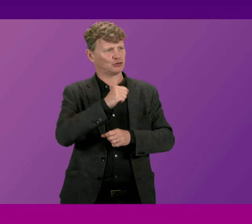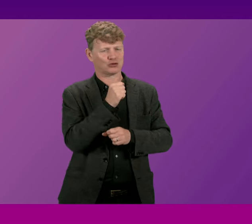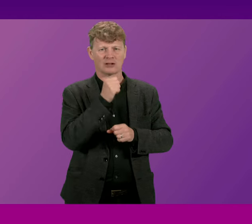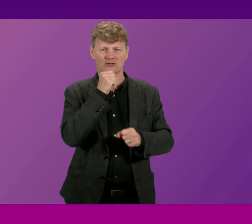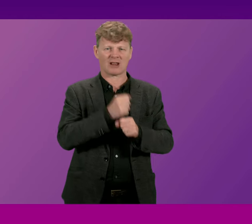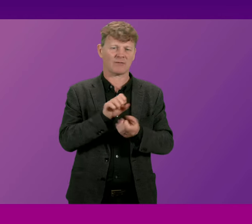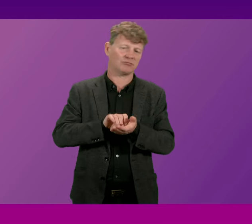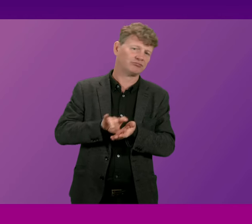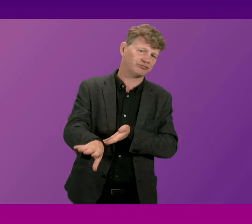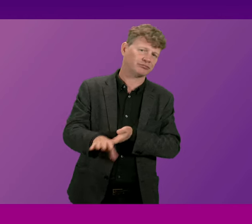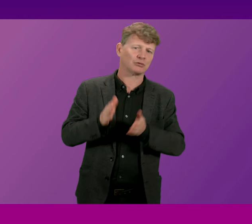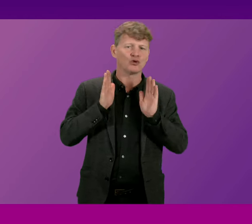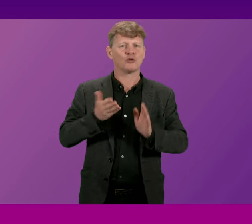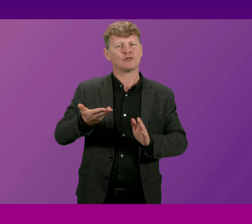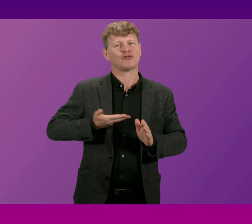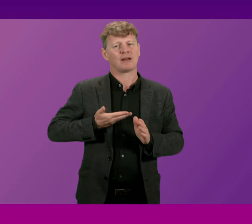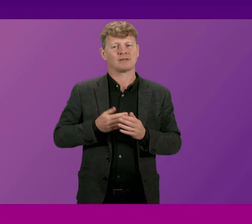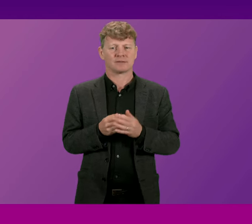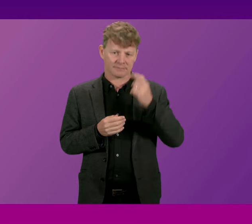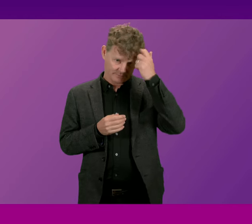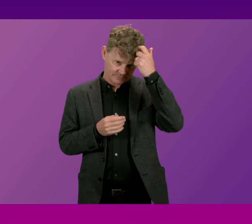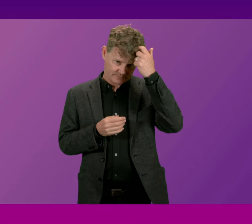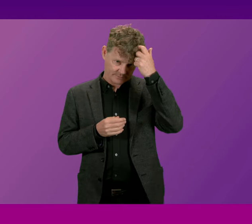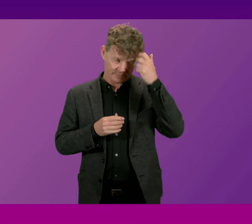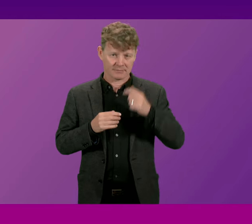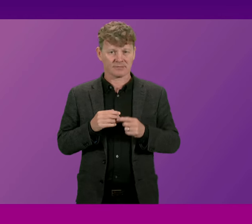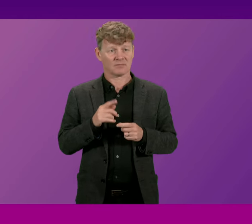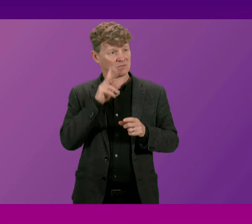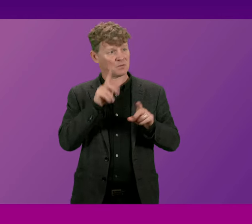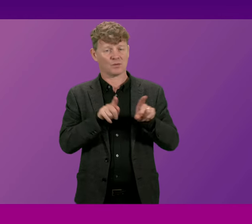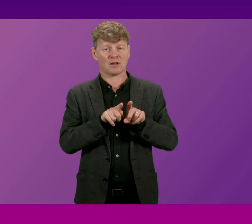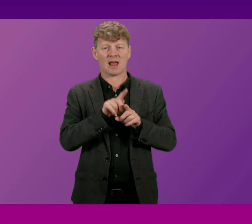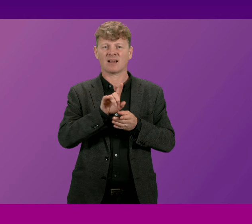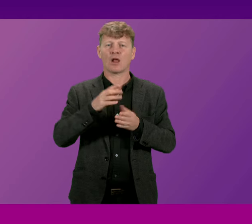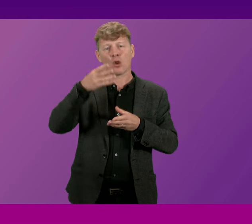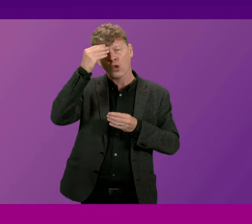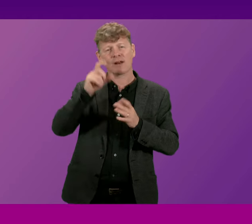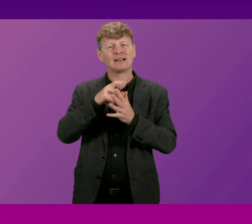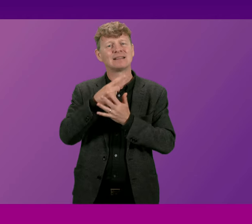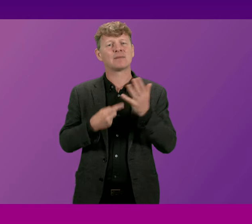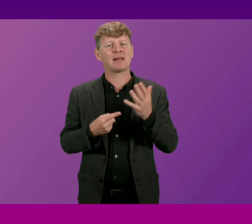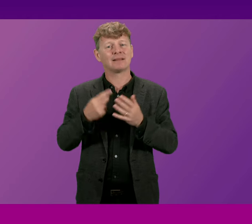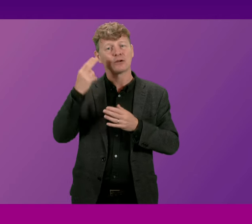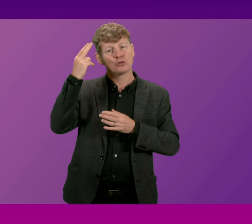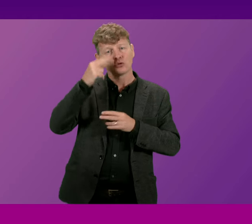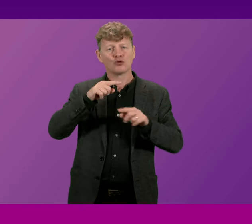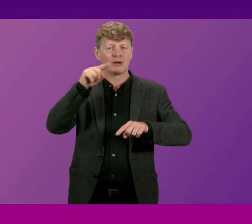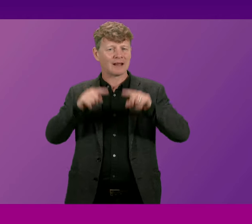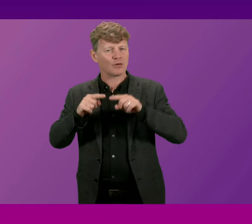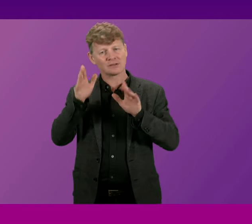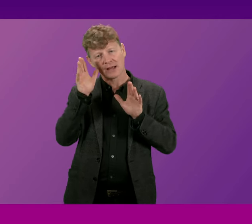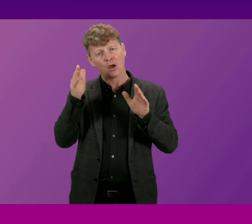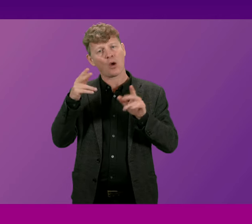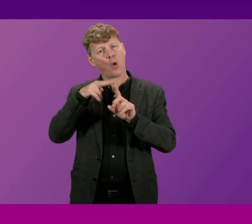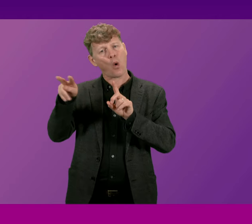from this session of parliament and indeed coupled with the apparent abandoning of the learning disability neurodiversity and autism bill and